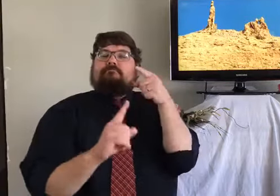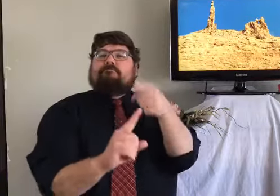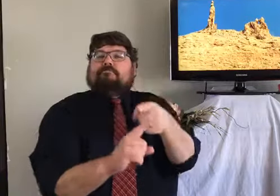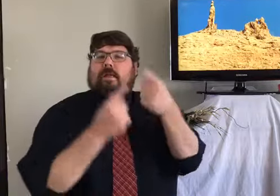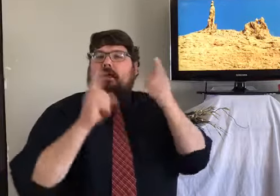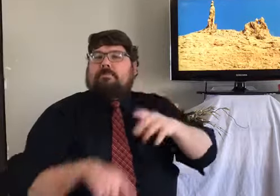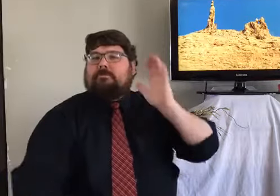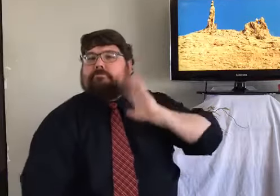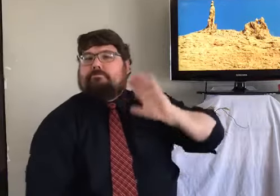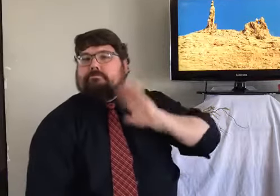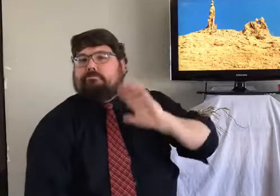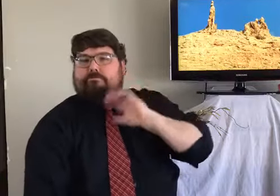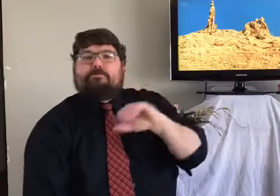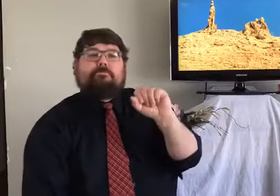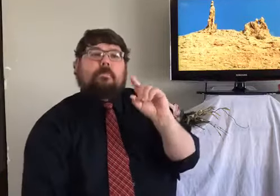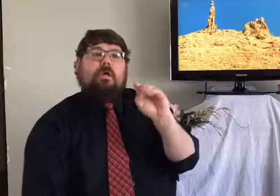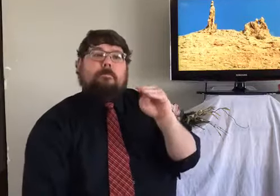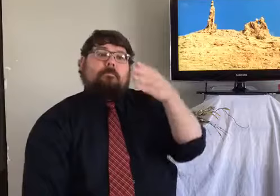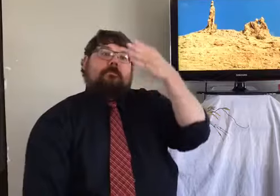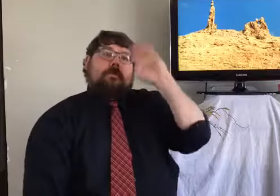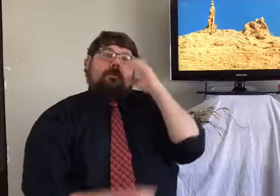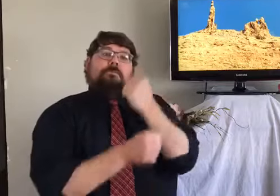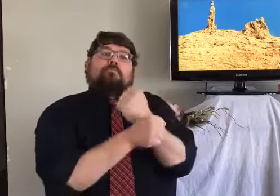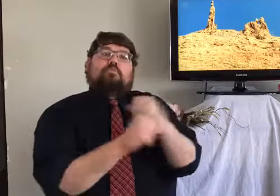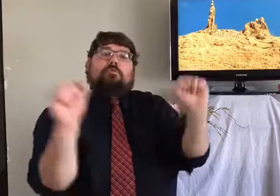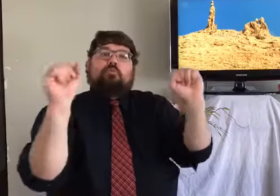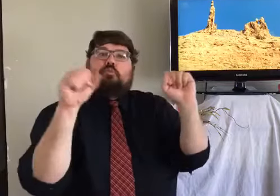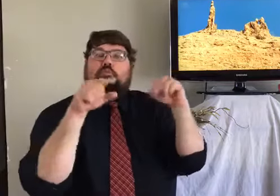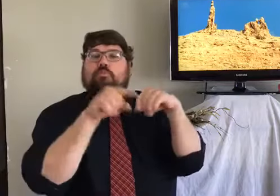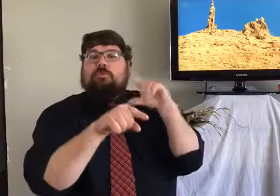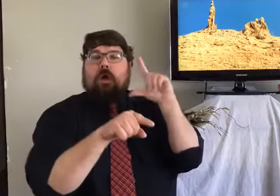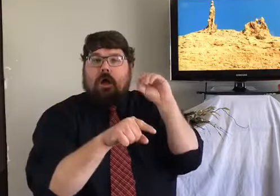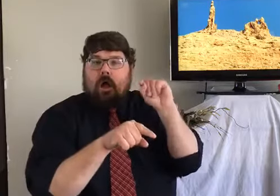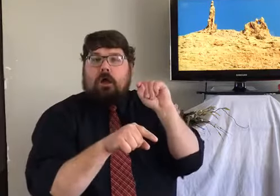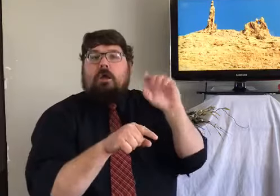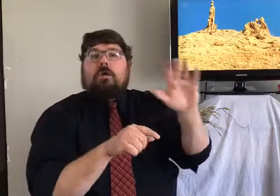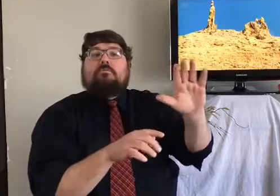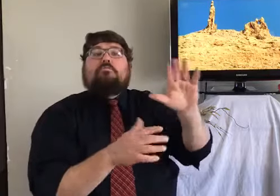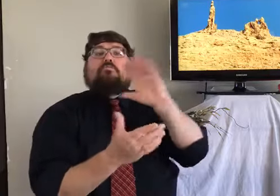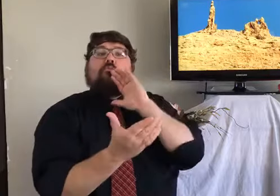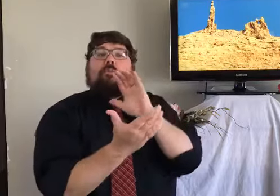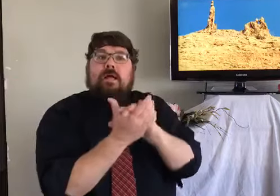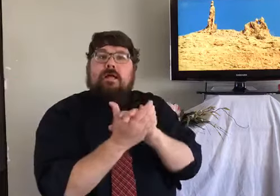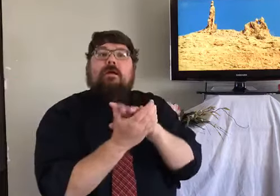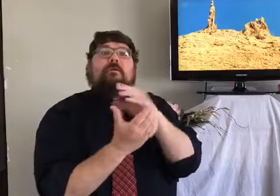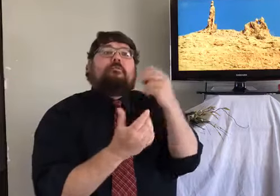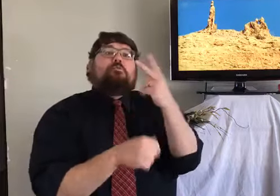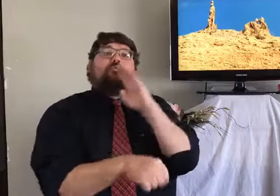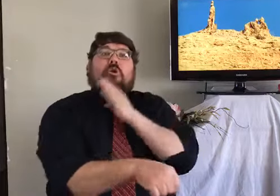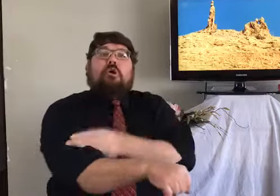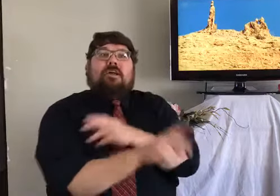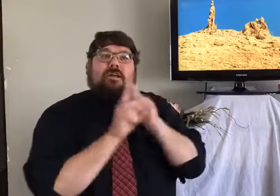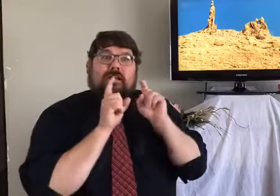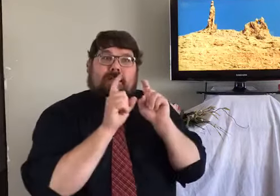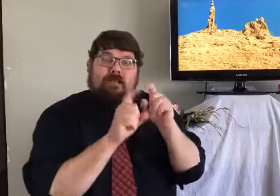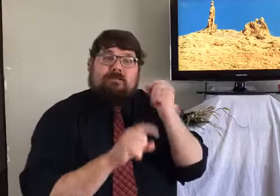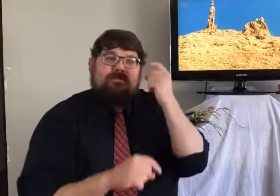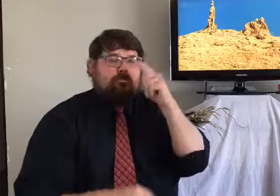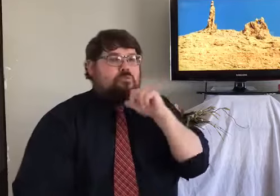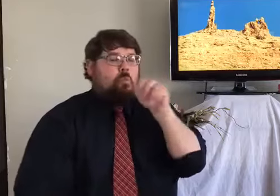Some people say that that is, you know, in the story of Sodom and Gomorrah, when the angels came to rescue